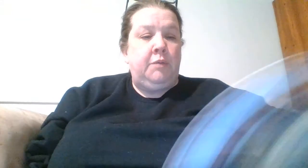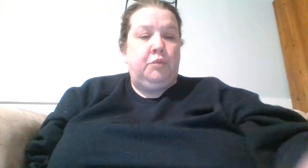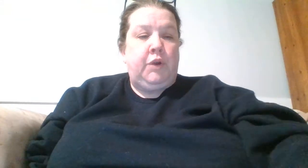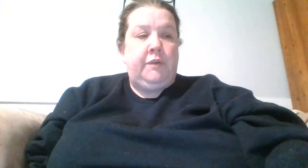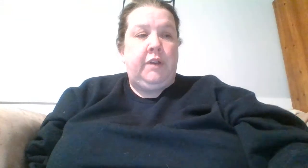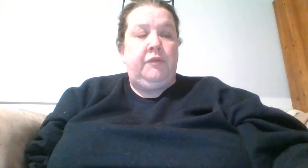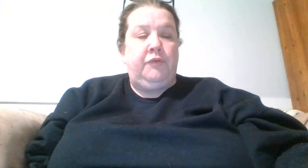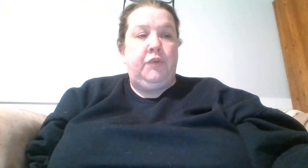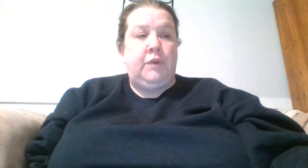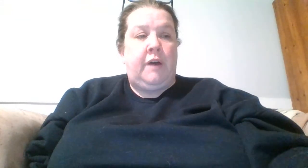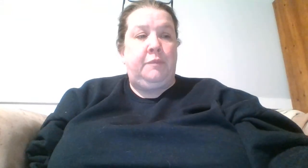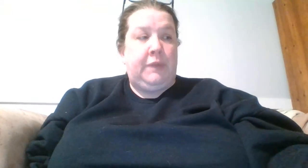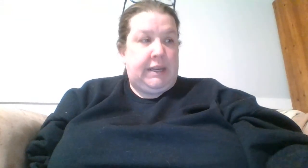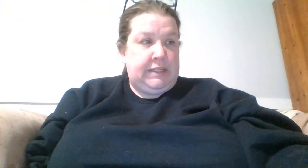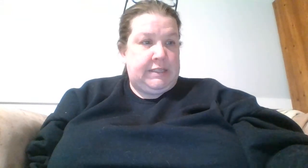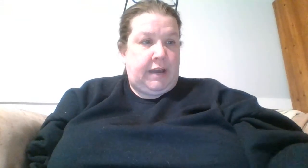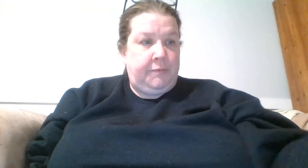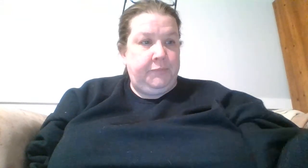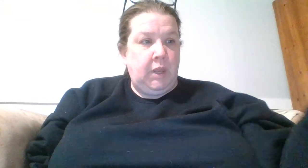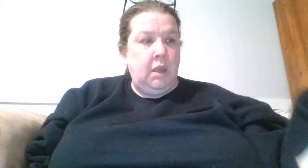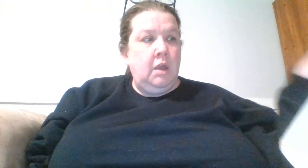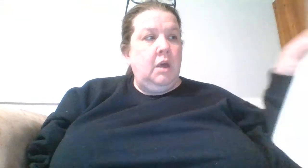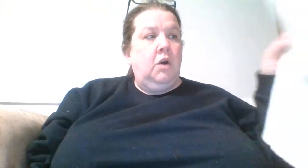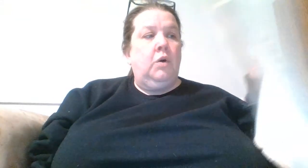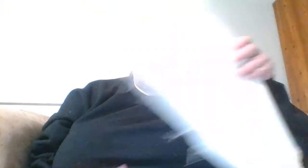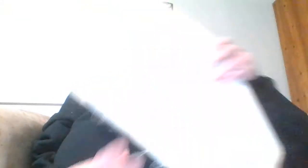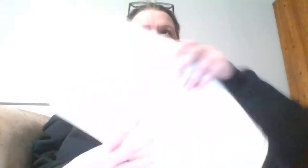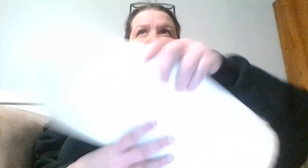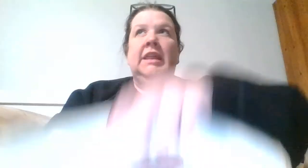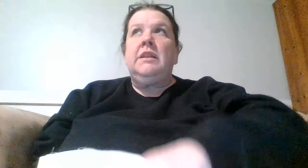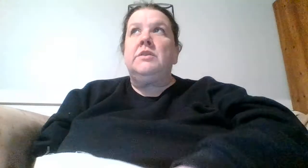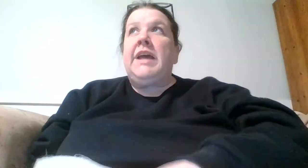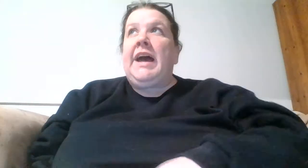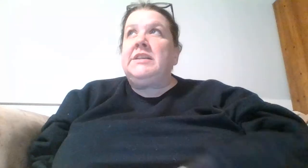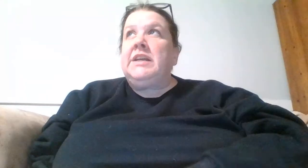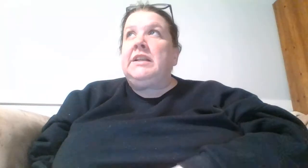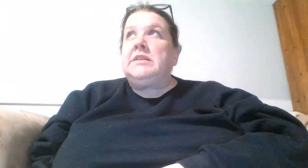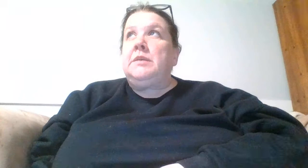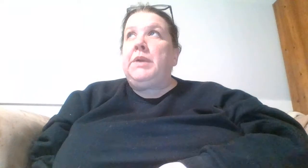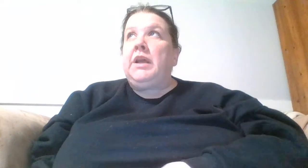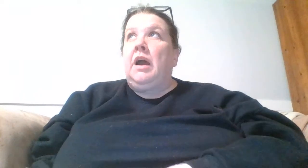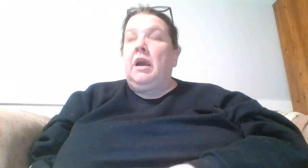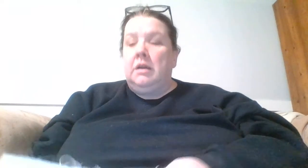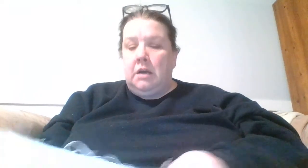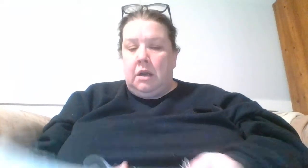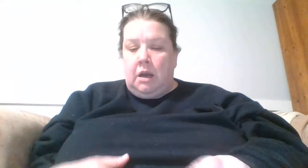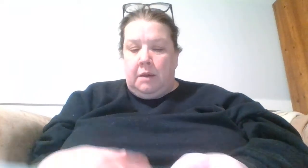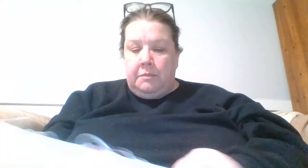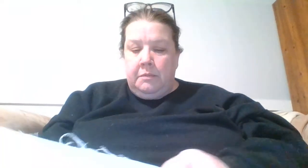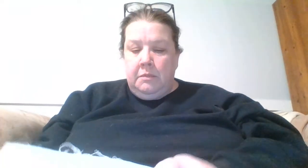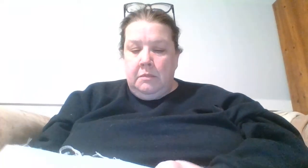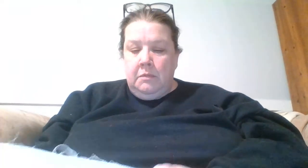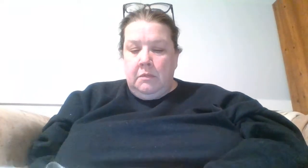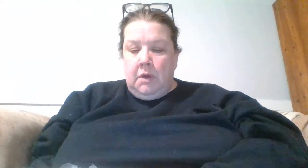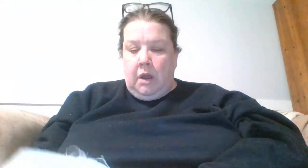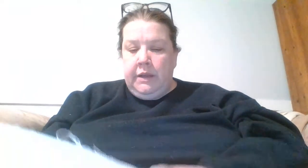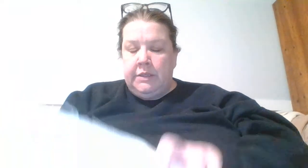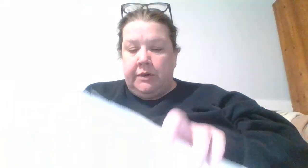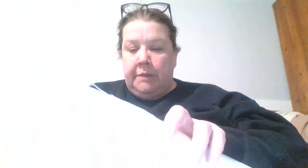Embroidery Fruit of Plenty style or as I think there's a hashtag that somebody are um on Instagram